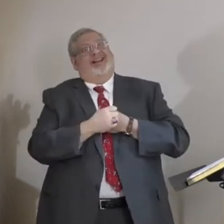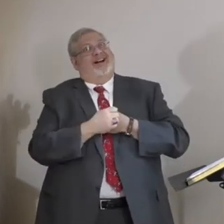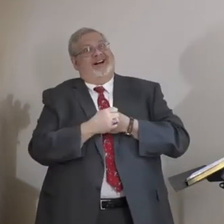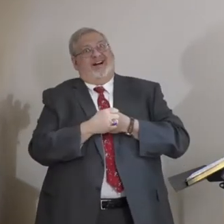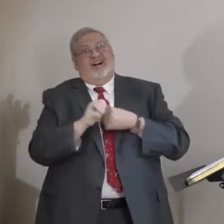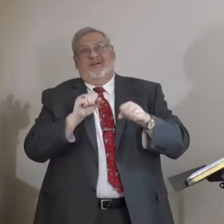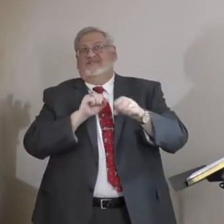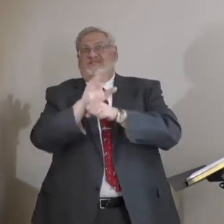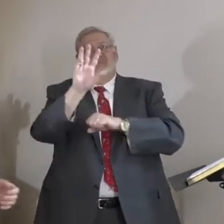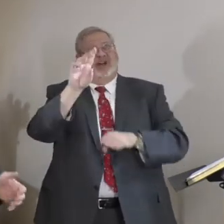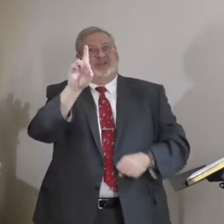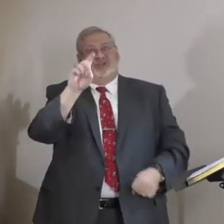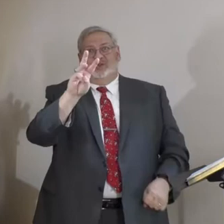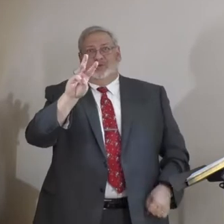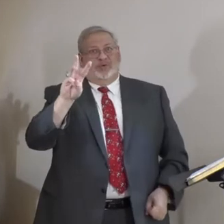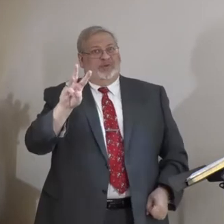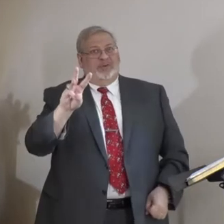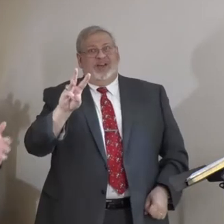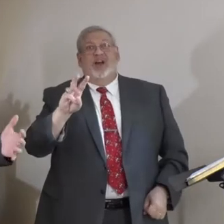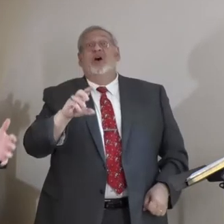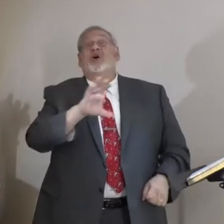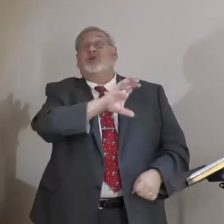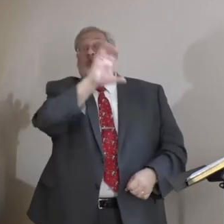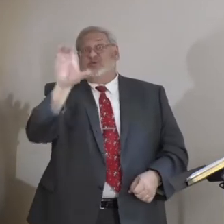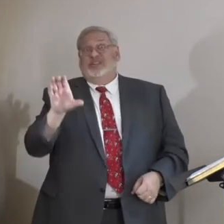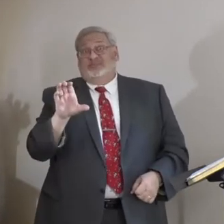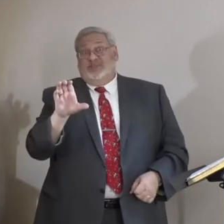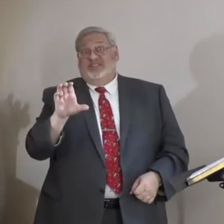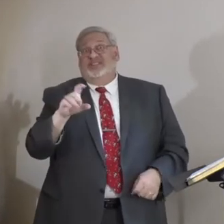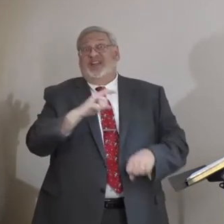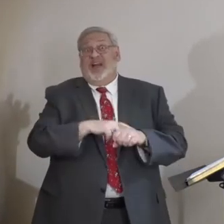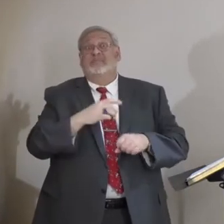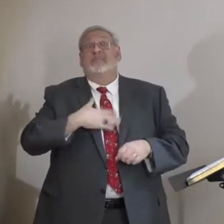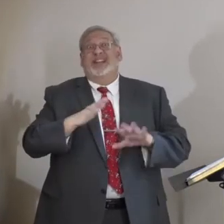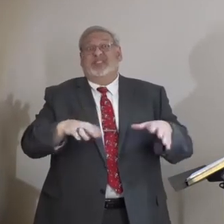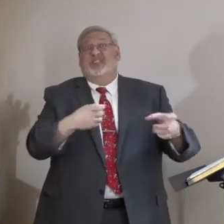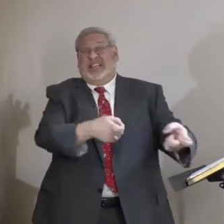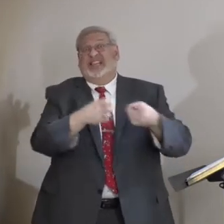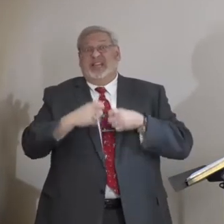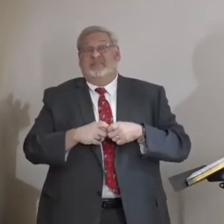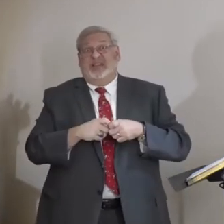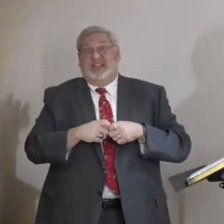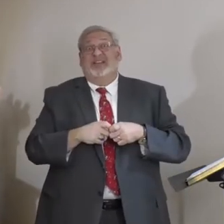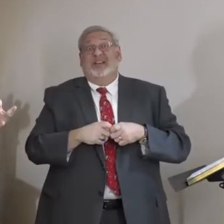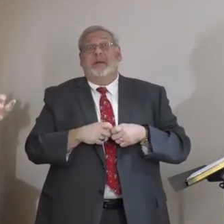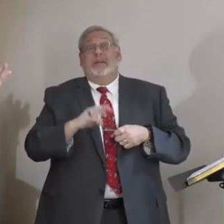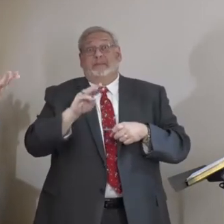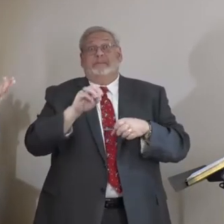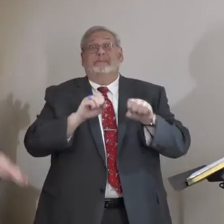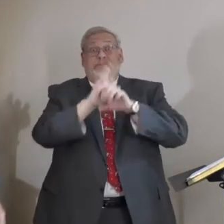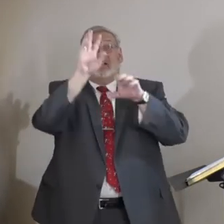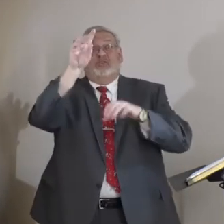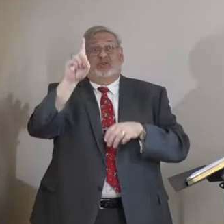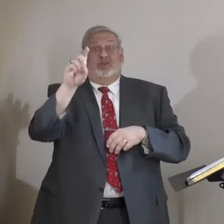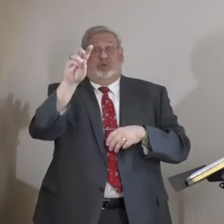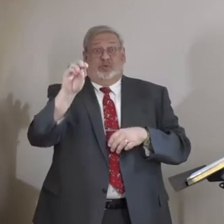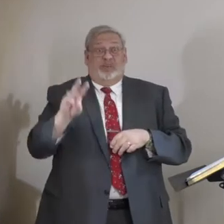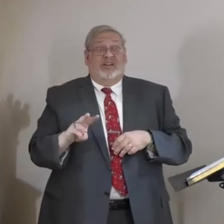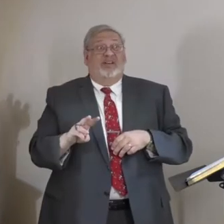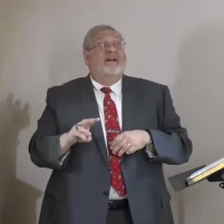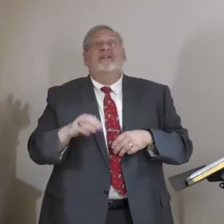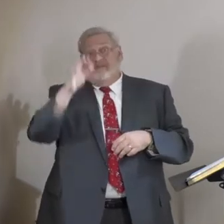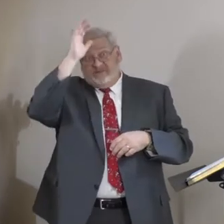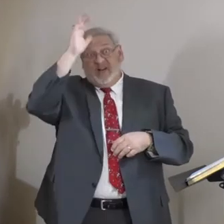I like Mountain Dew for Christmas. What did my kids get me? A big case of Mountain Dew, you know? Father's Day is coming up, kids. You know what to get me, okay?